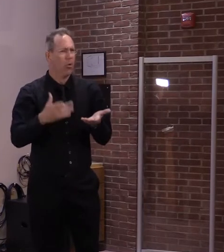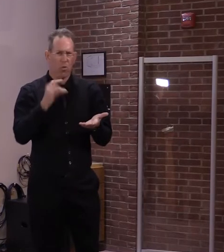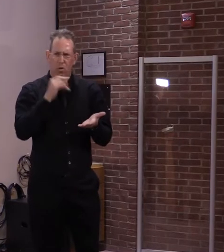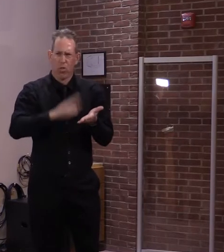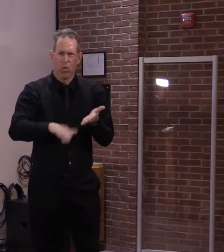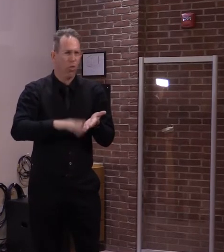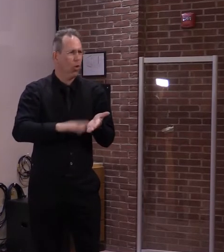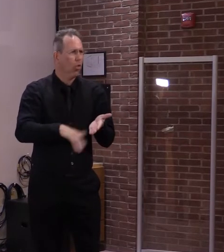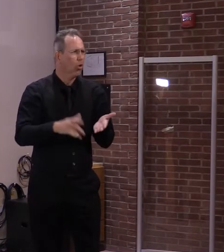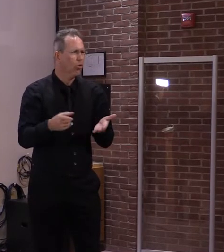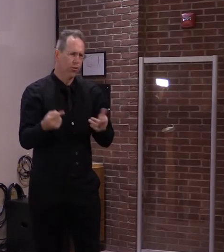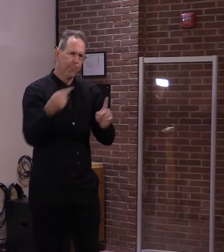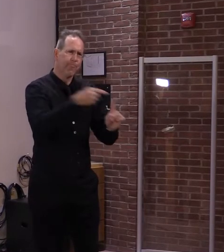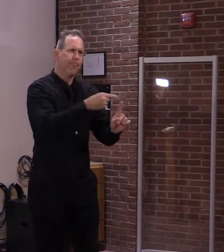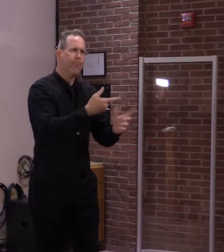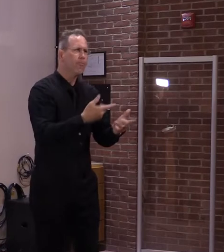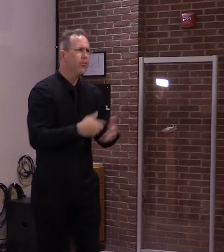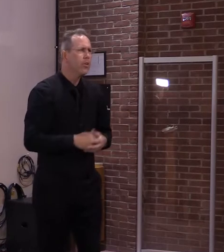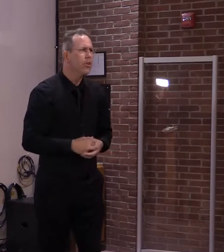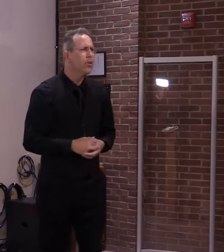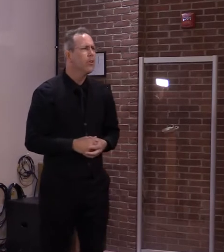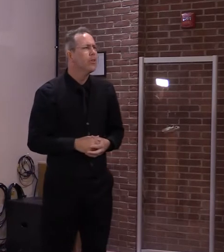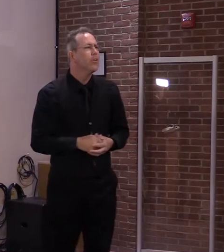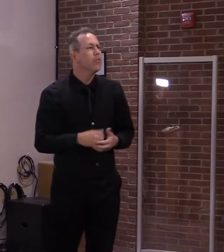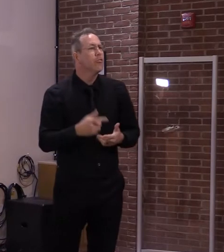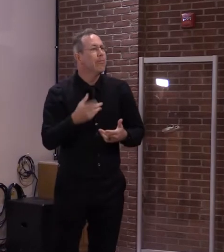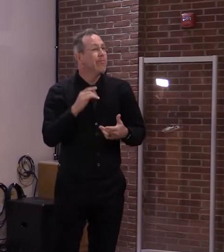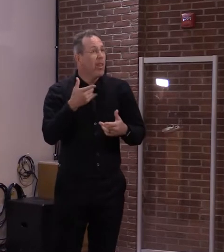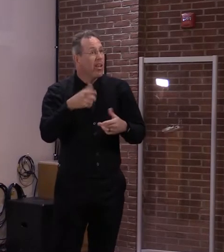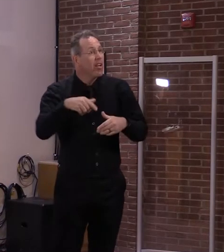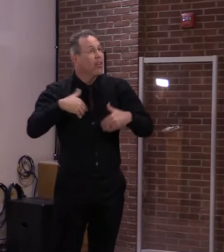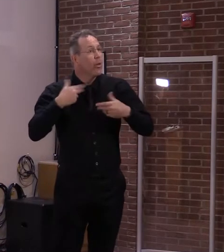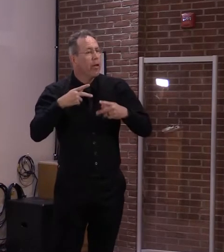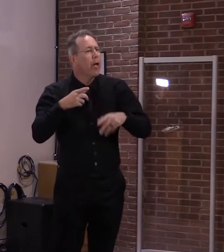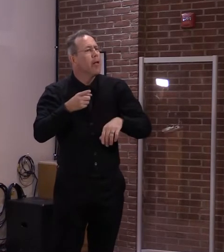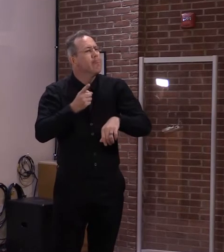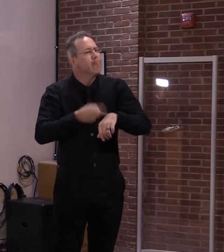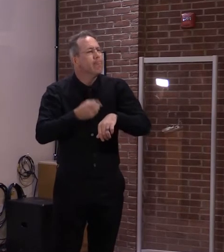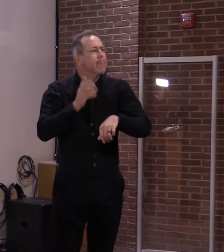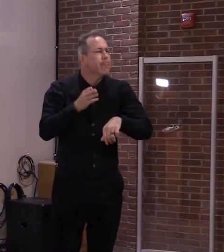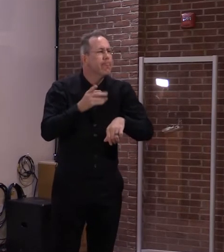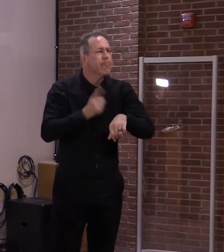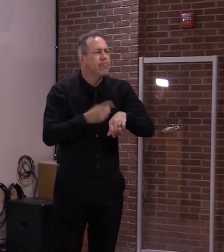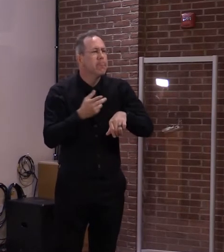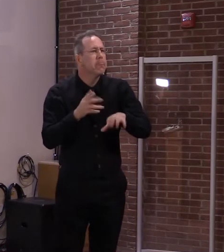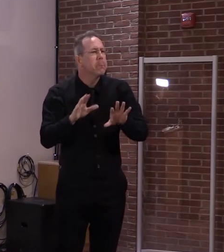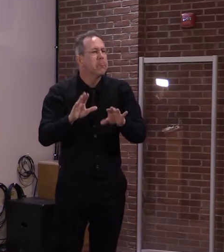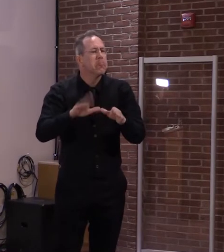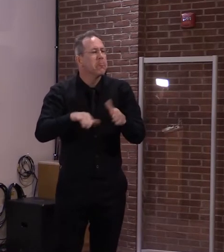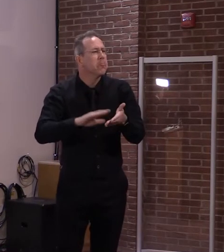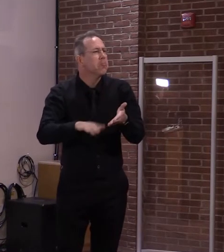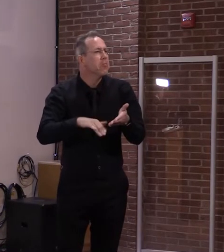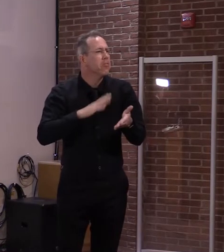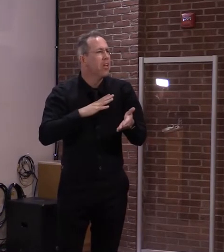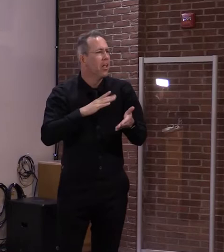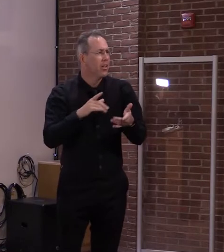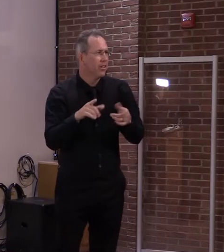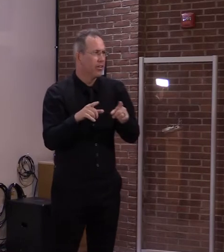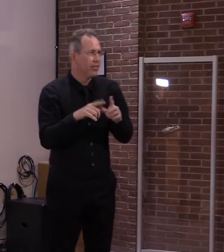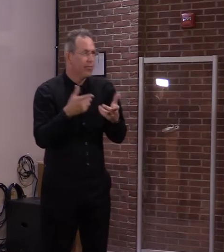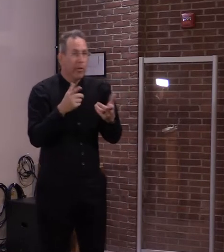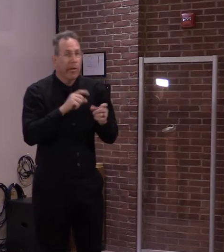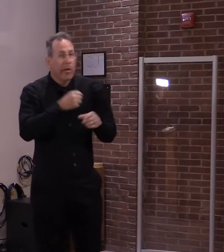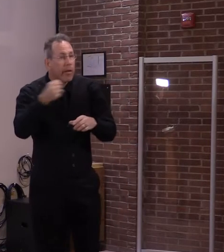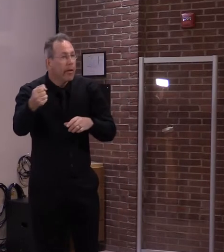in the past that there are no real consequences. There's no juvenile jail anymore. The best they can do is tell you to get some counseling probably